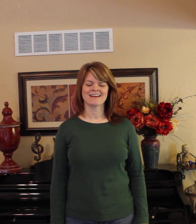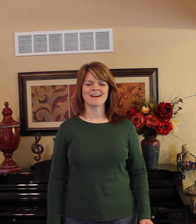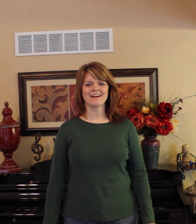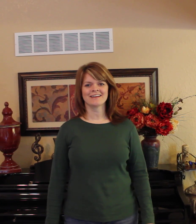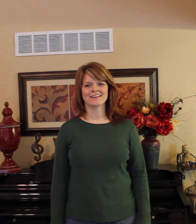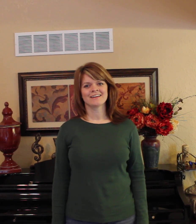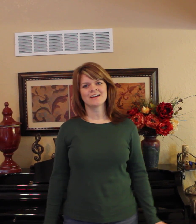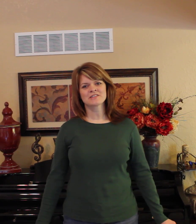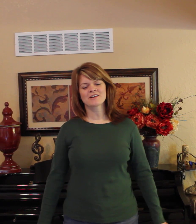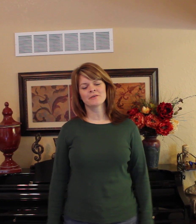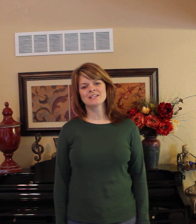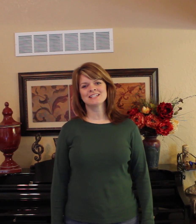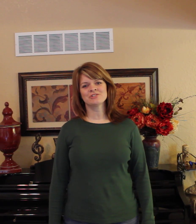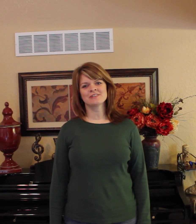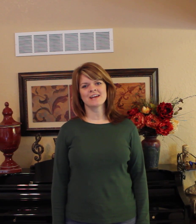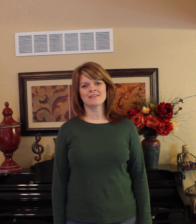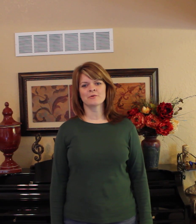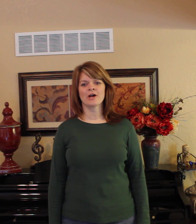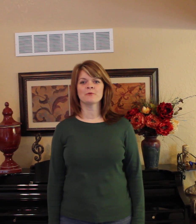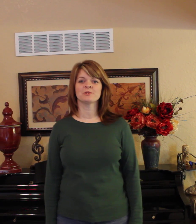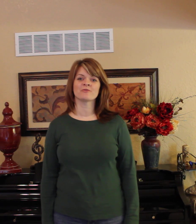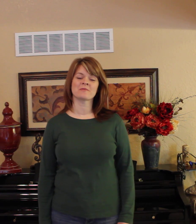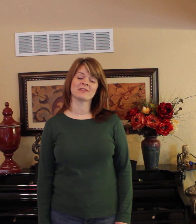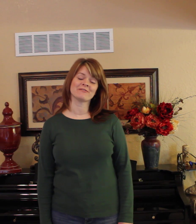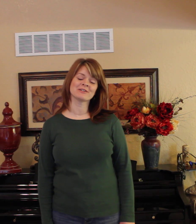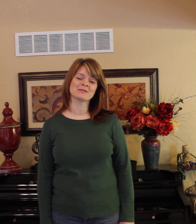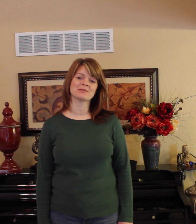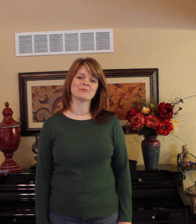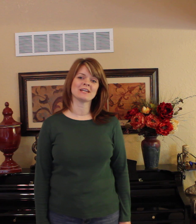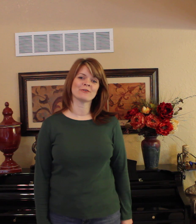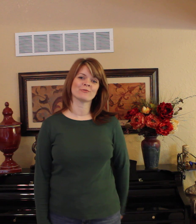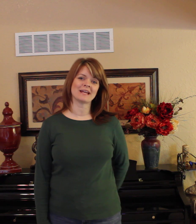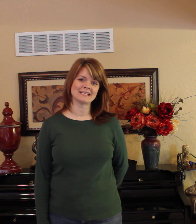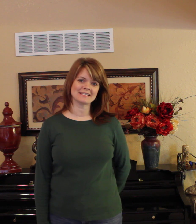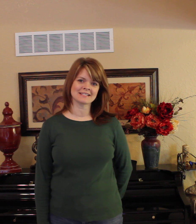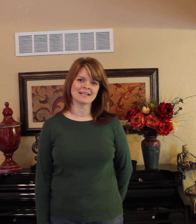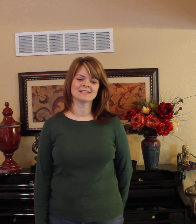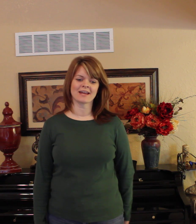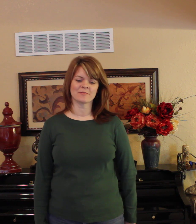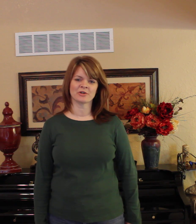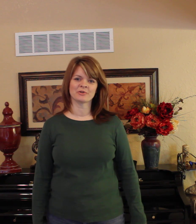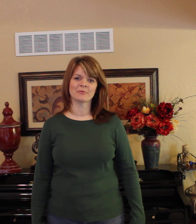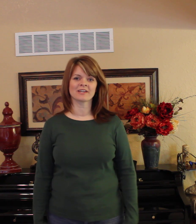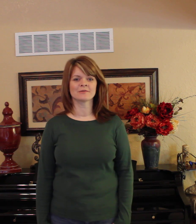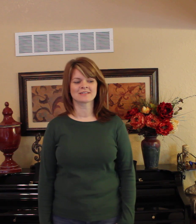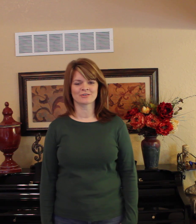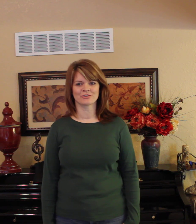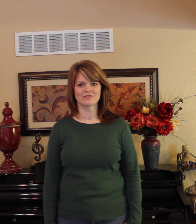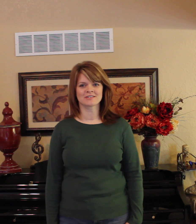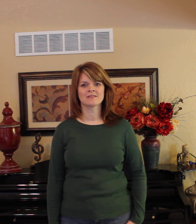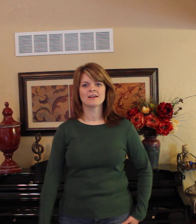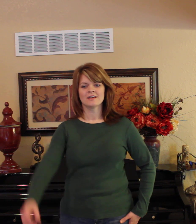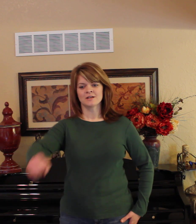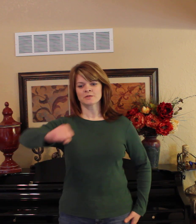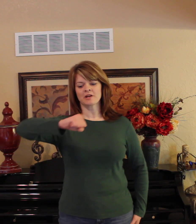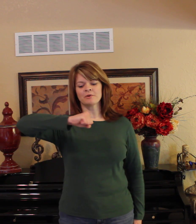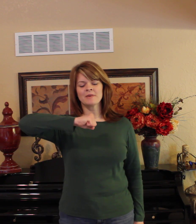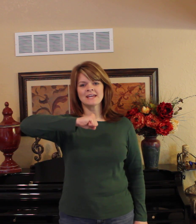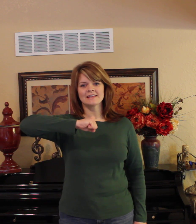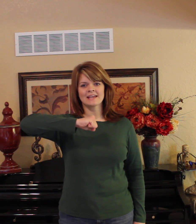Hi, I have a song I want to teach you today that will help you remember the difference between radius and diameter when you're working with circles. So when I put my hand like